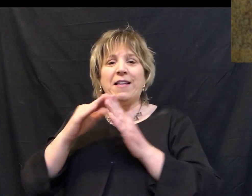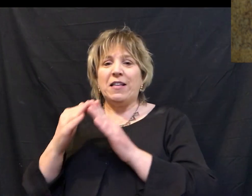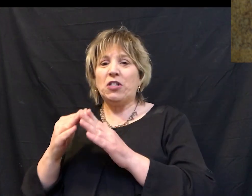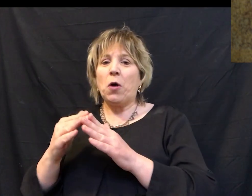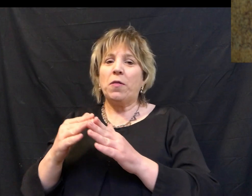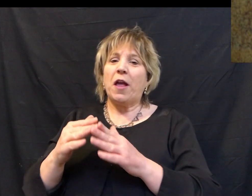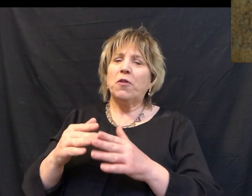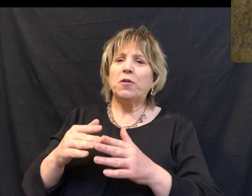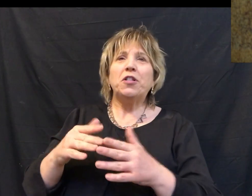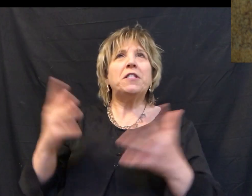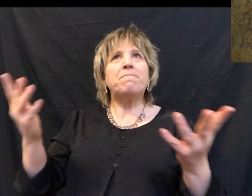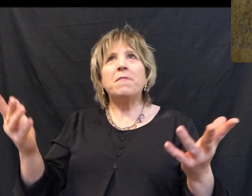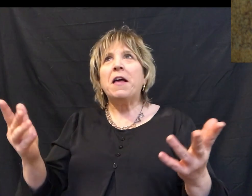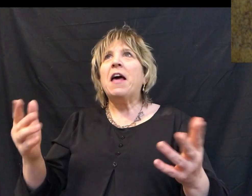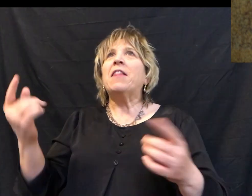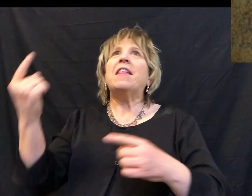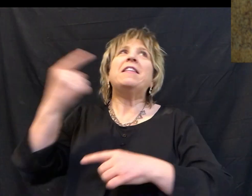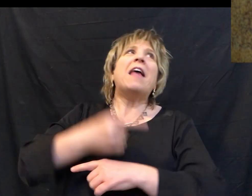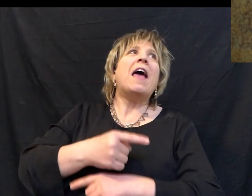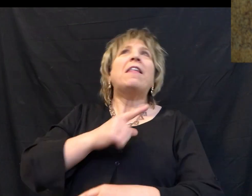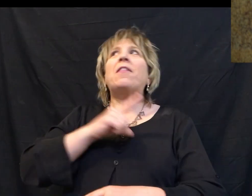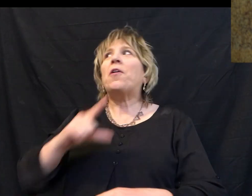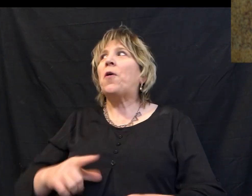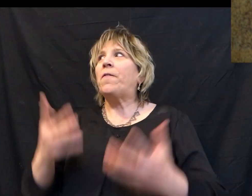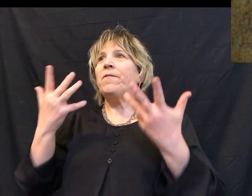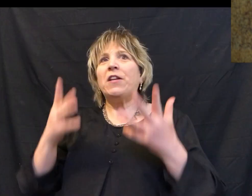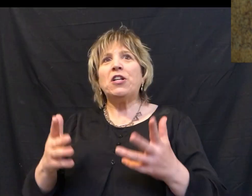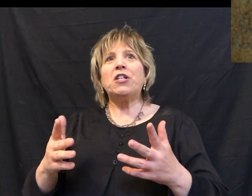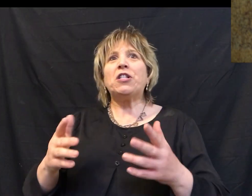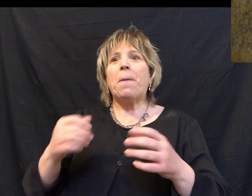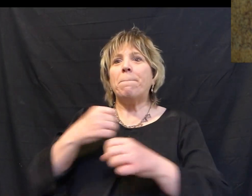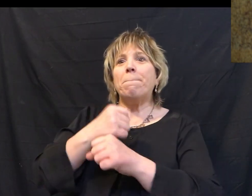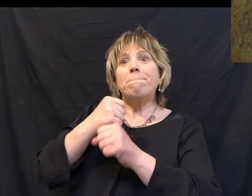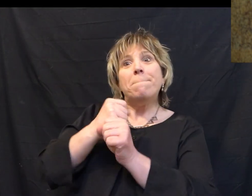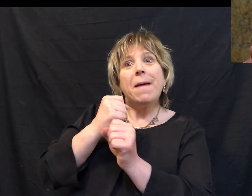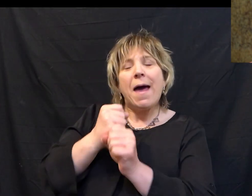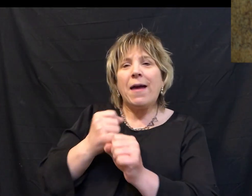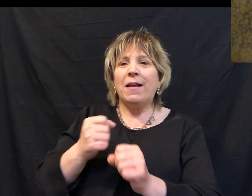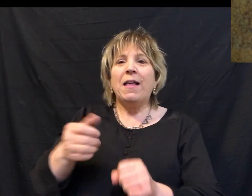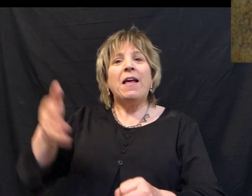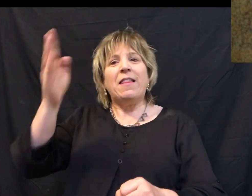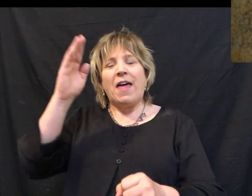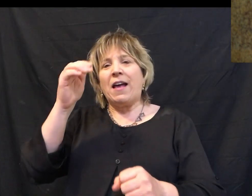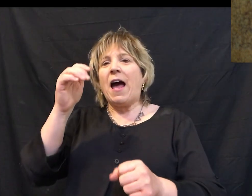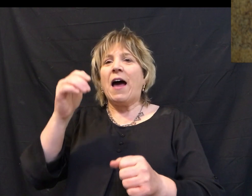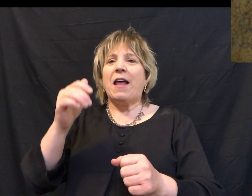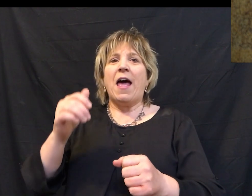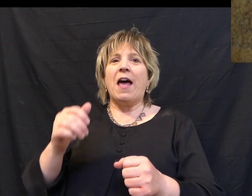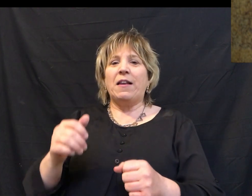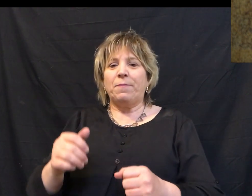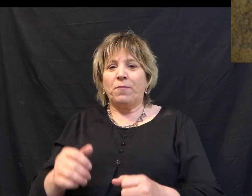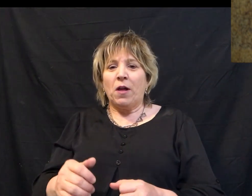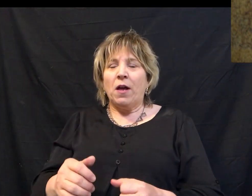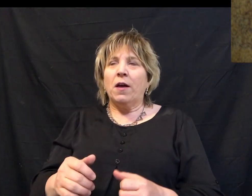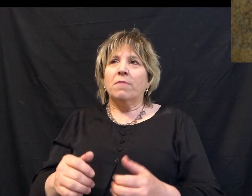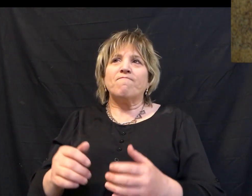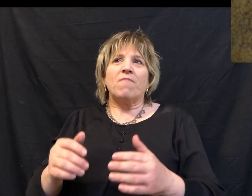city. And so they were just reveling in this day that the Lord has made and that God had exalted the rejected cornerstone.